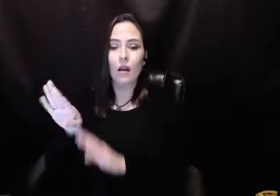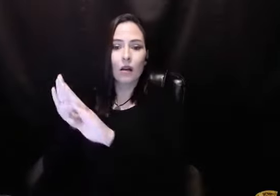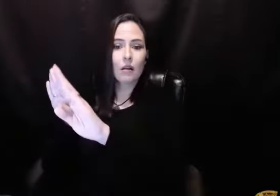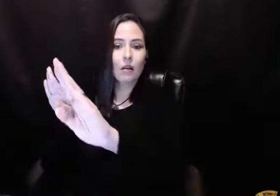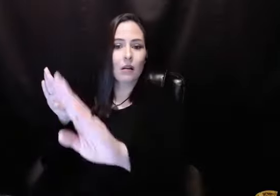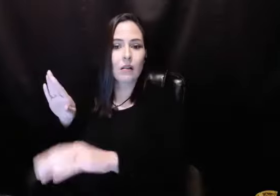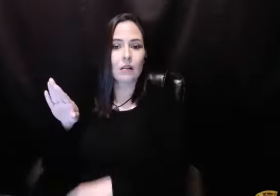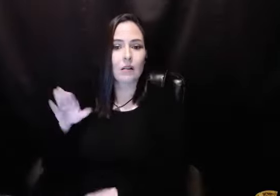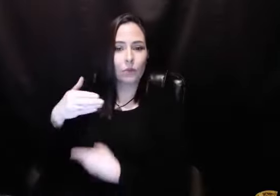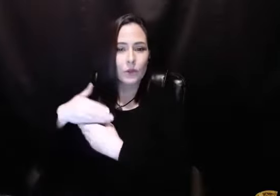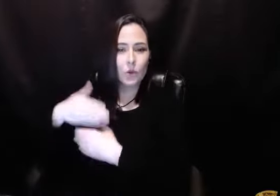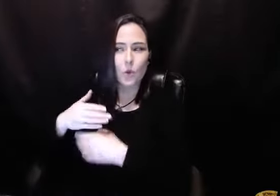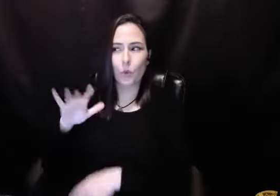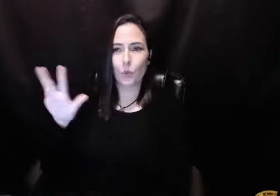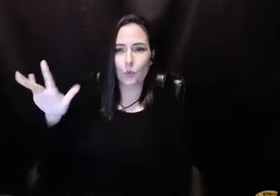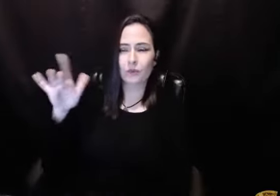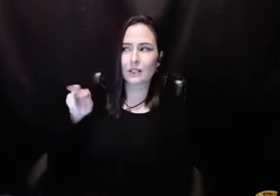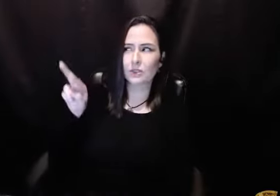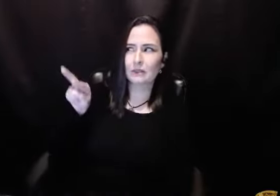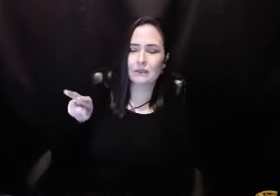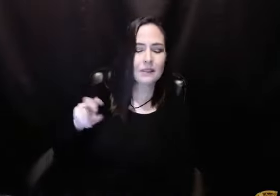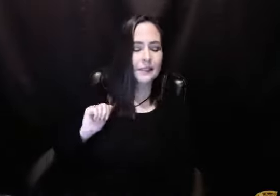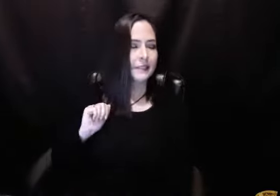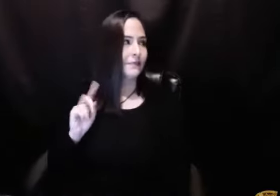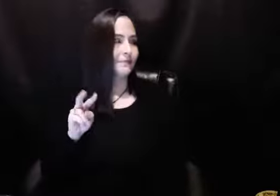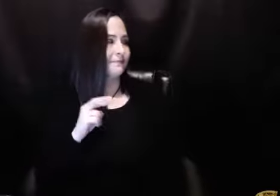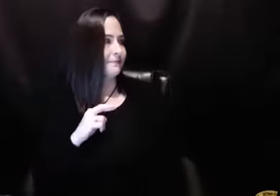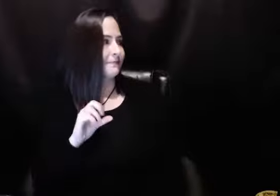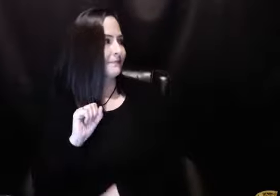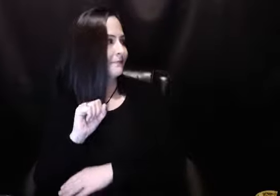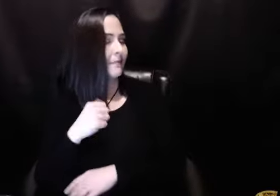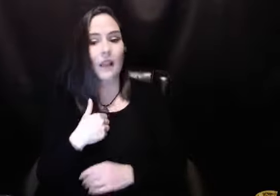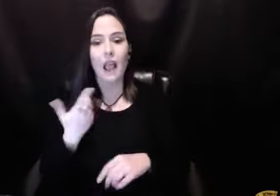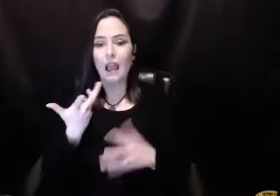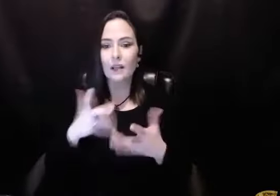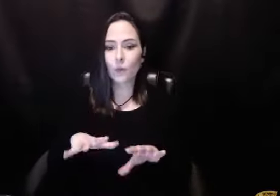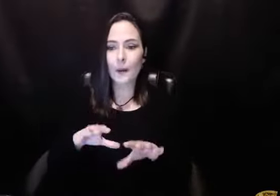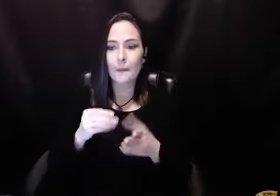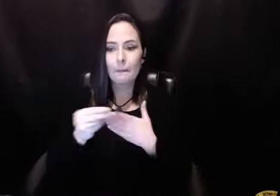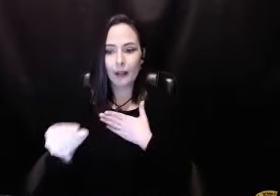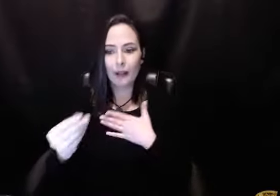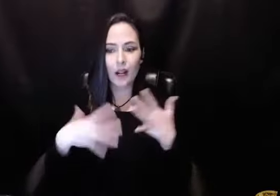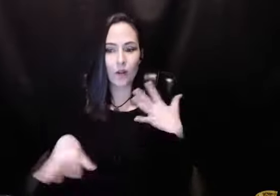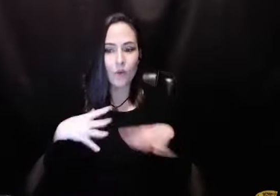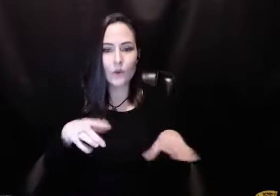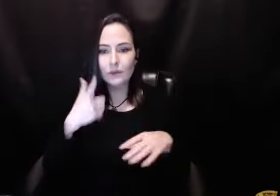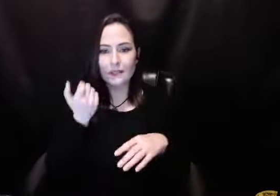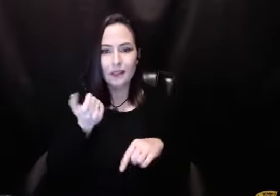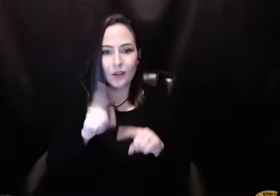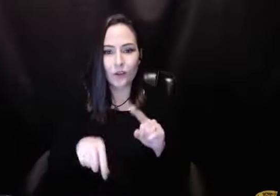down in a mall and see my reflection in a store window in a play cloud. I'd recoil away. I wouldn't buy